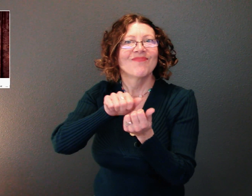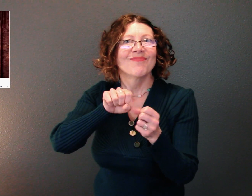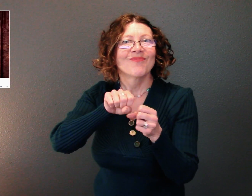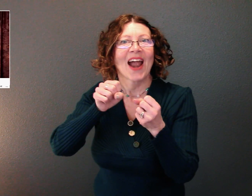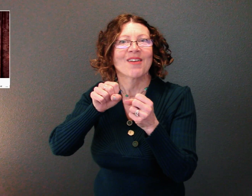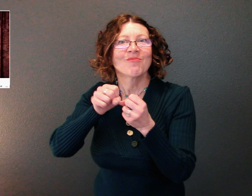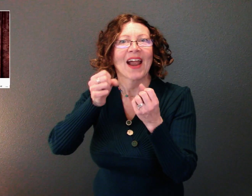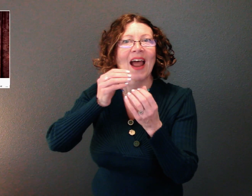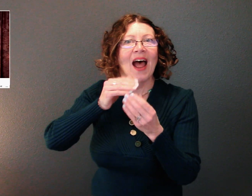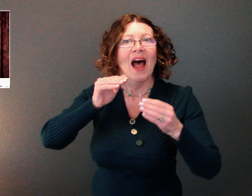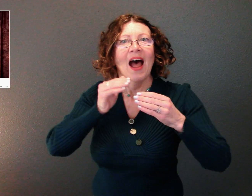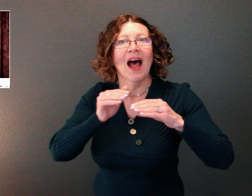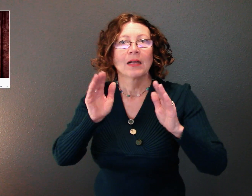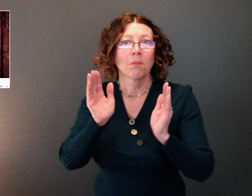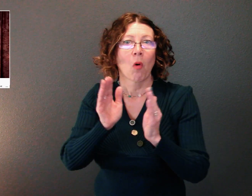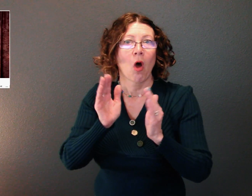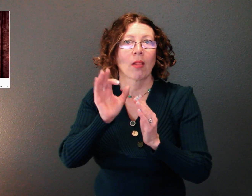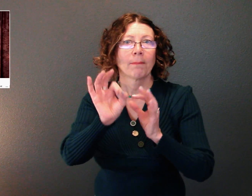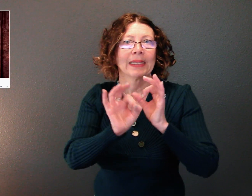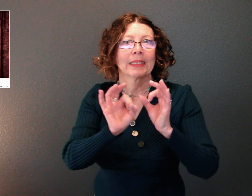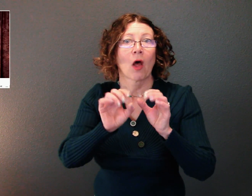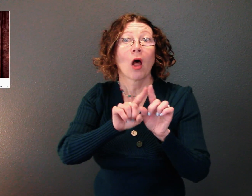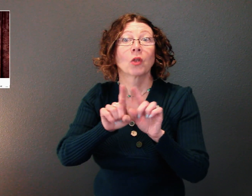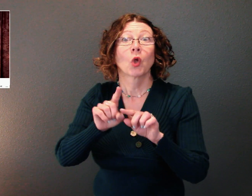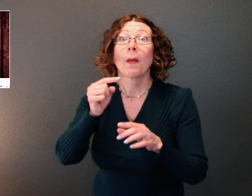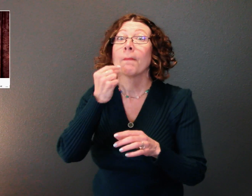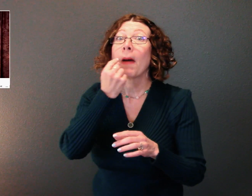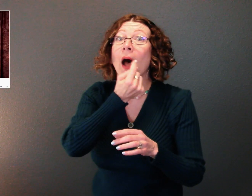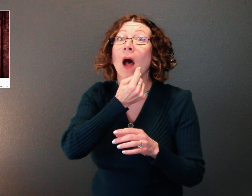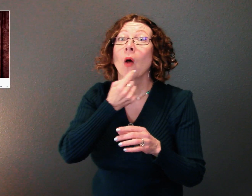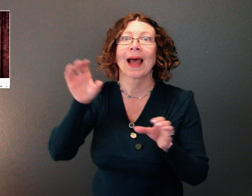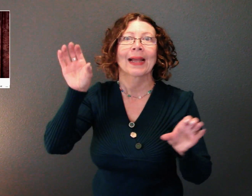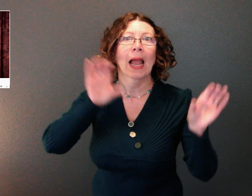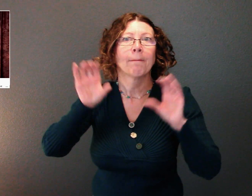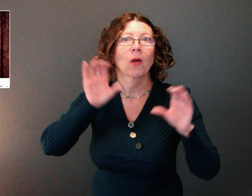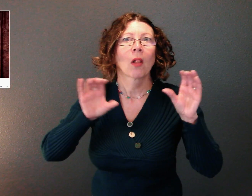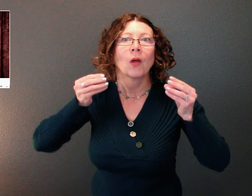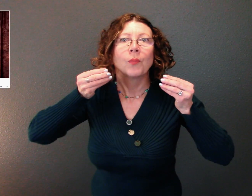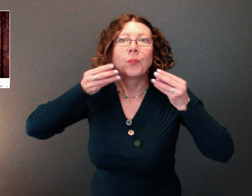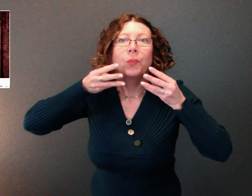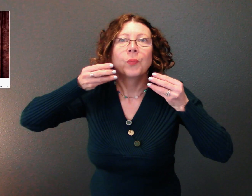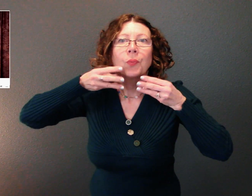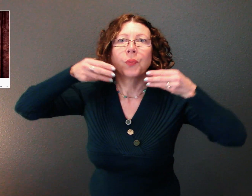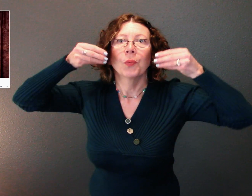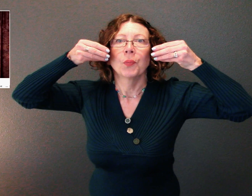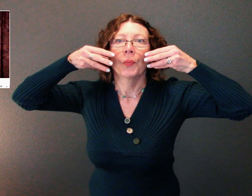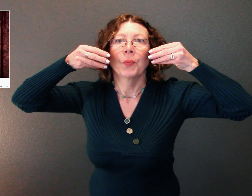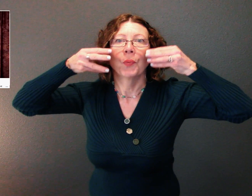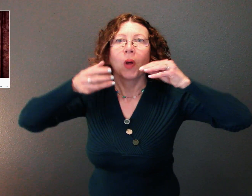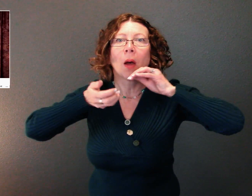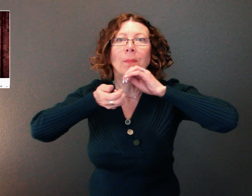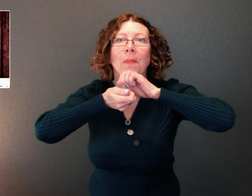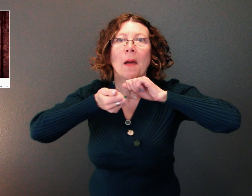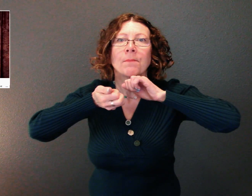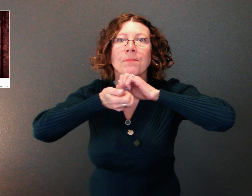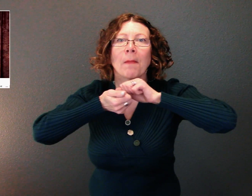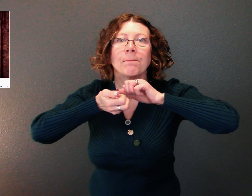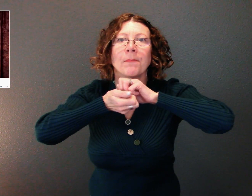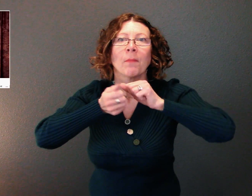smaller more manageable pieces. Additionally in your mouth chemical digestion begins especially with